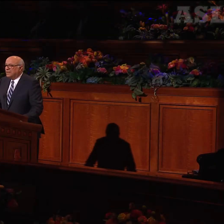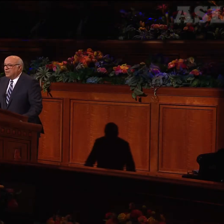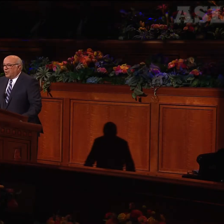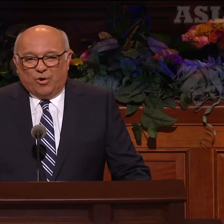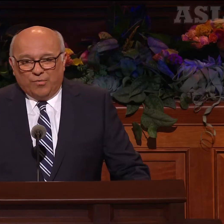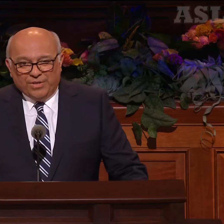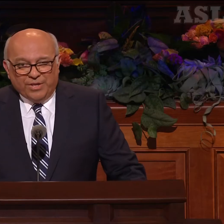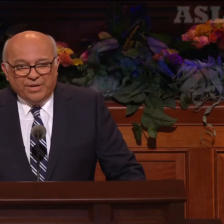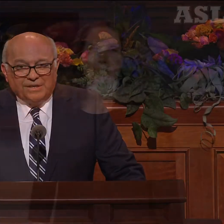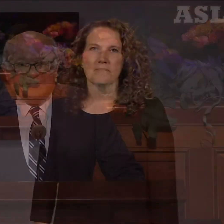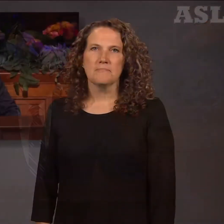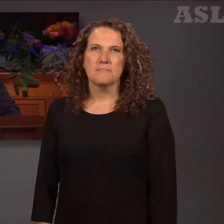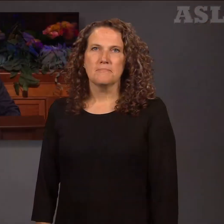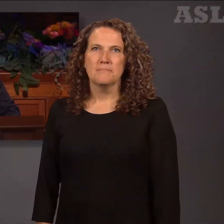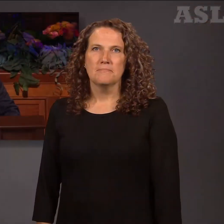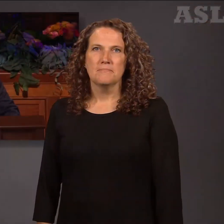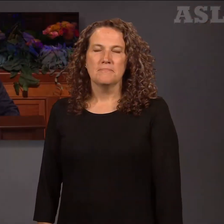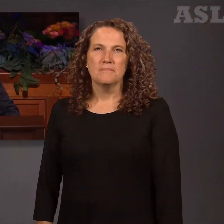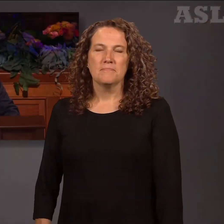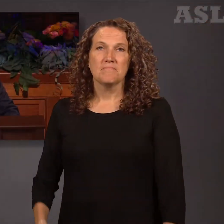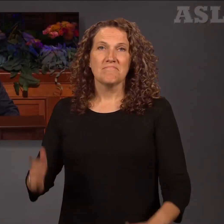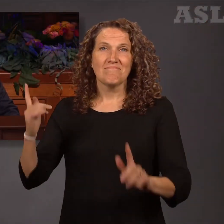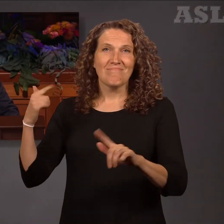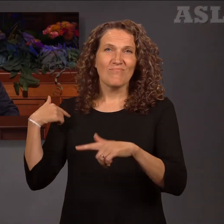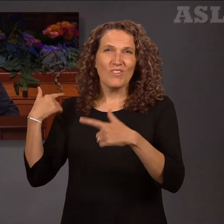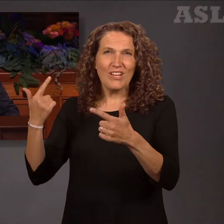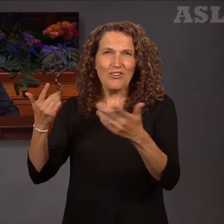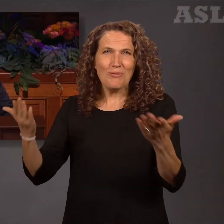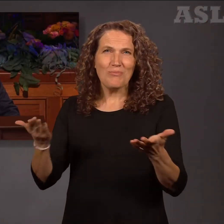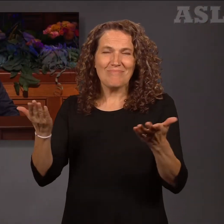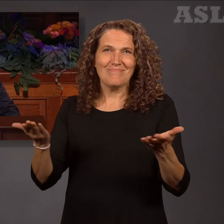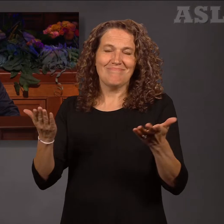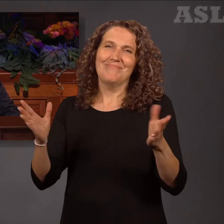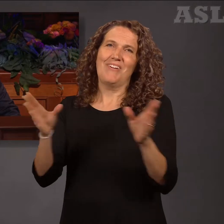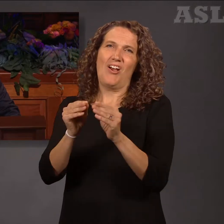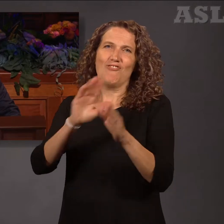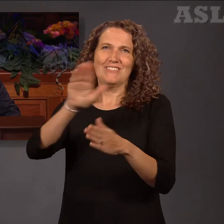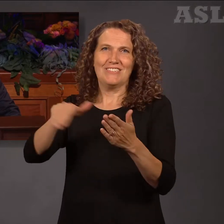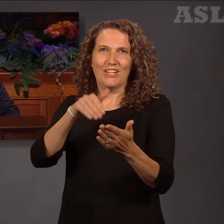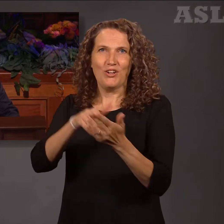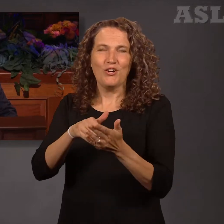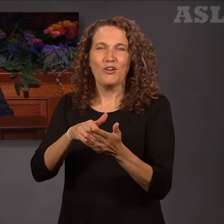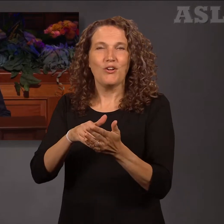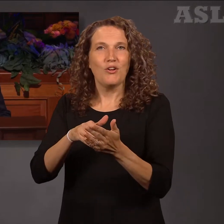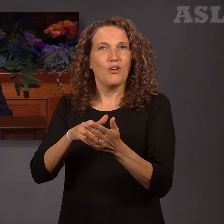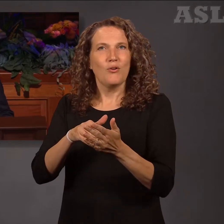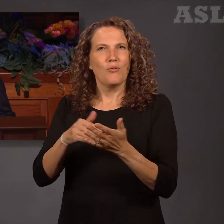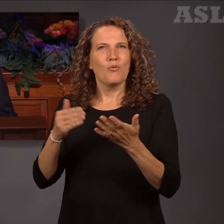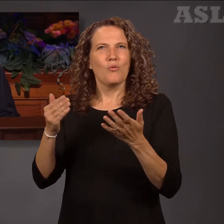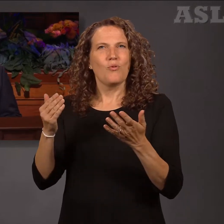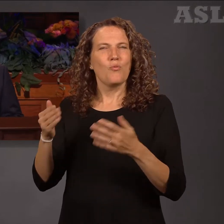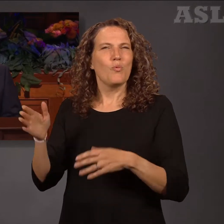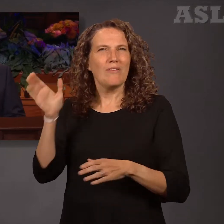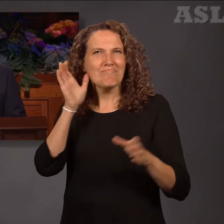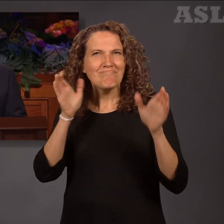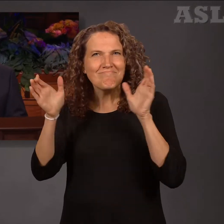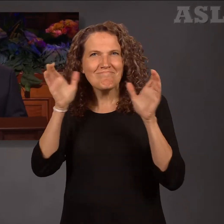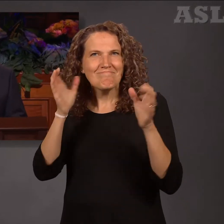Over the years, from this beautiful pulpit at the Conference Center, we have received magnificent counsel, inspiration,